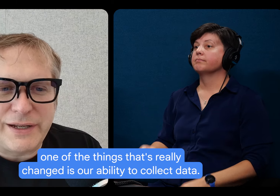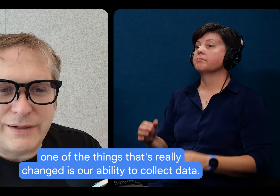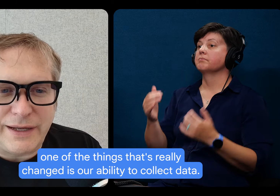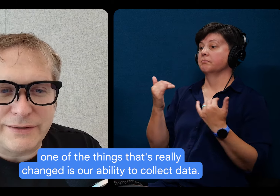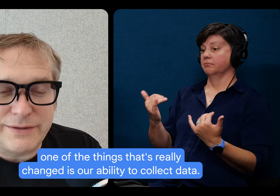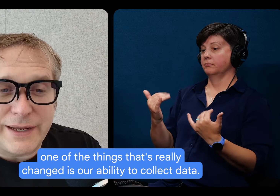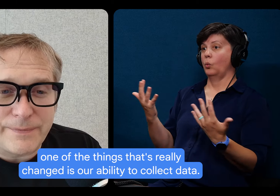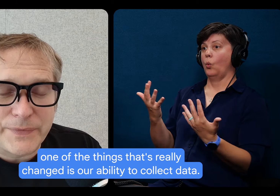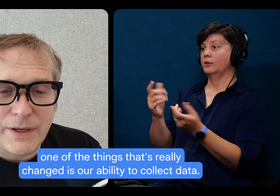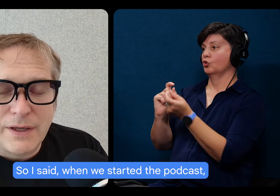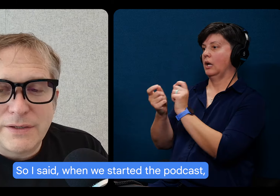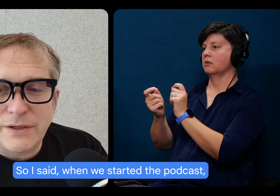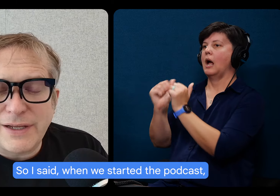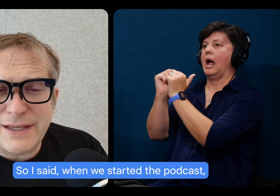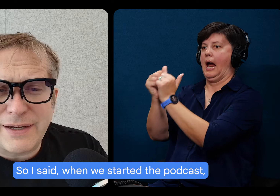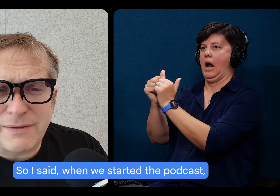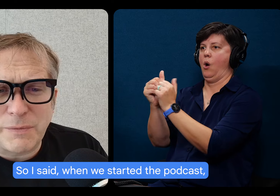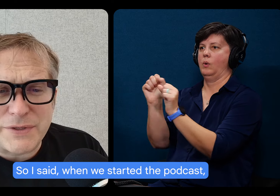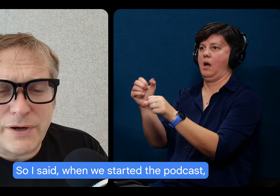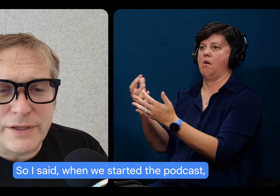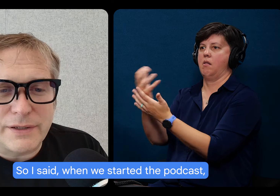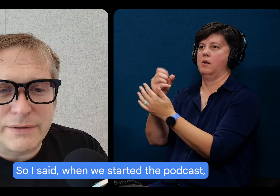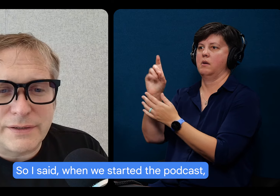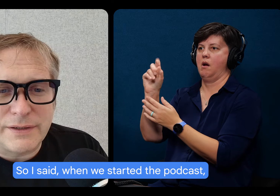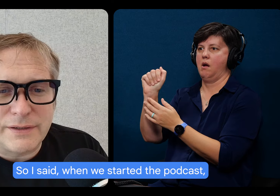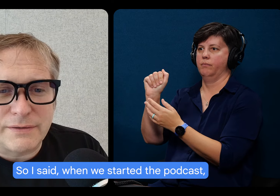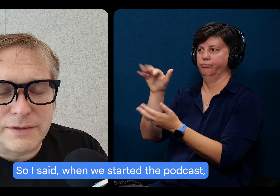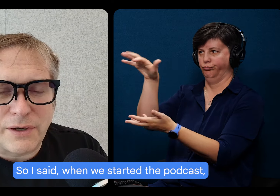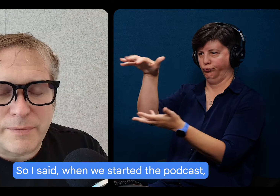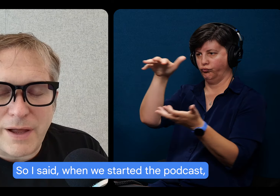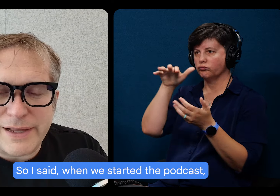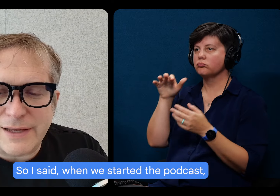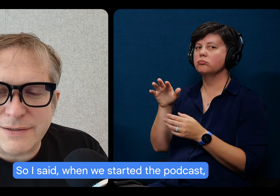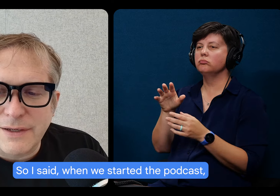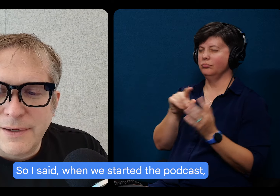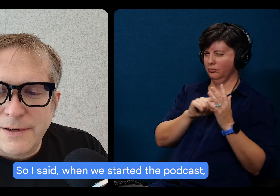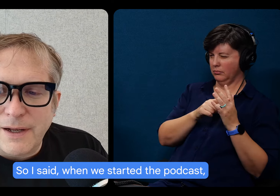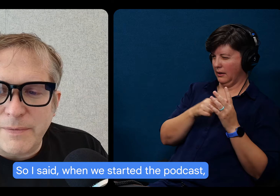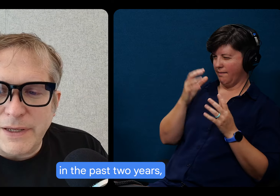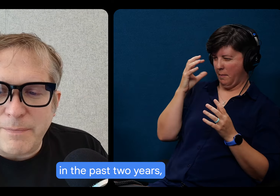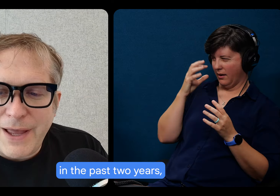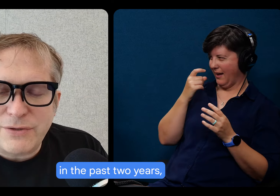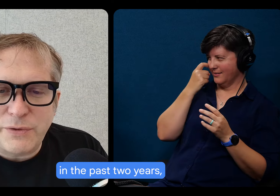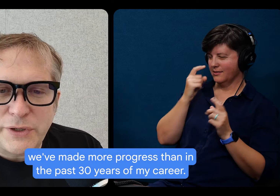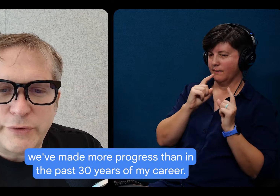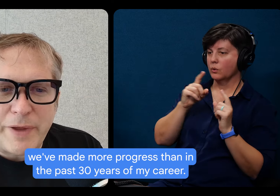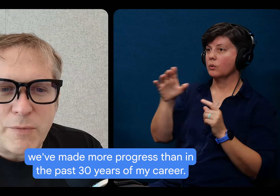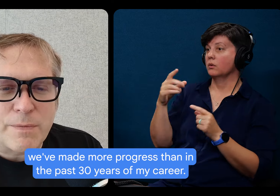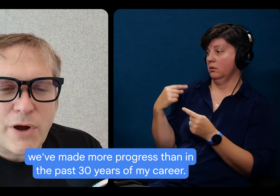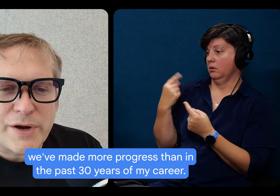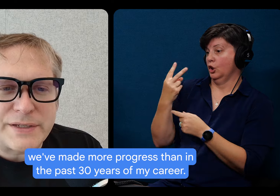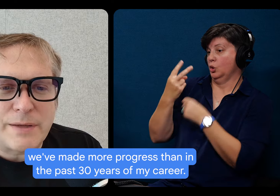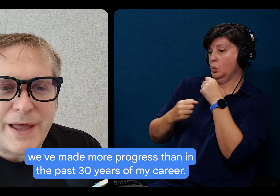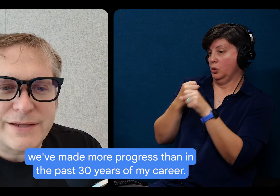ability to collect data. So like I said, uh, when we started the, started the podcast, um, in the past two years, we